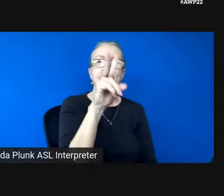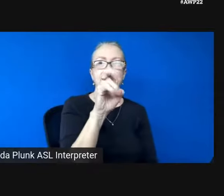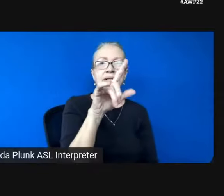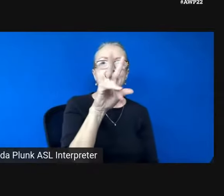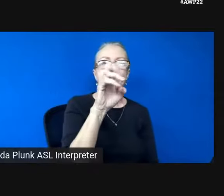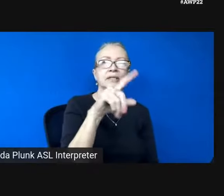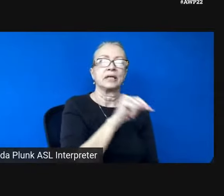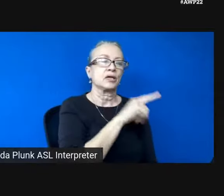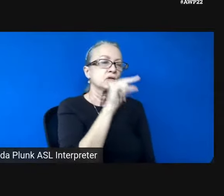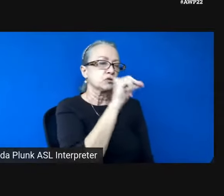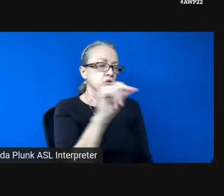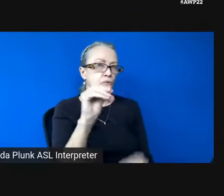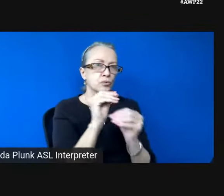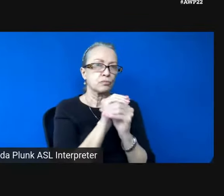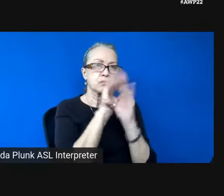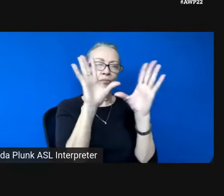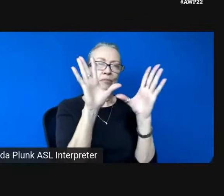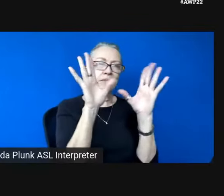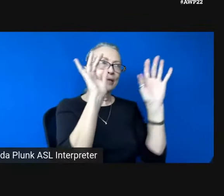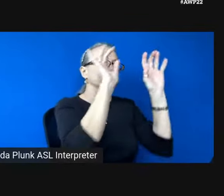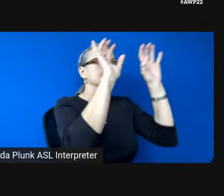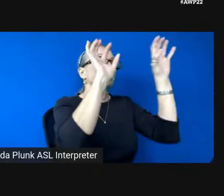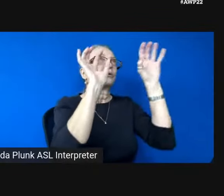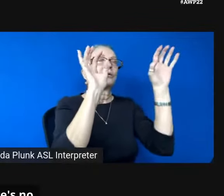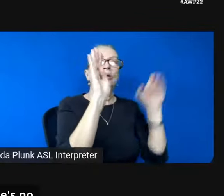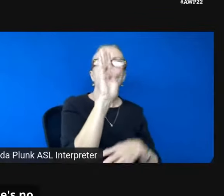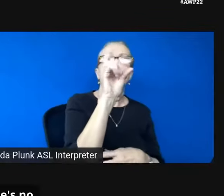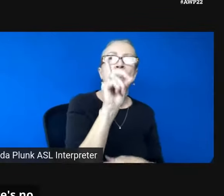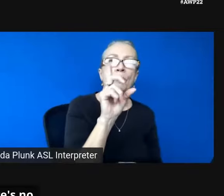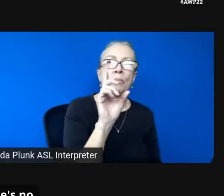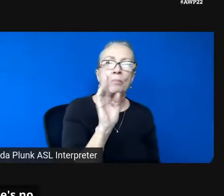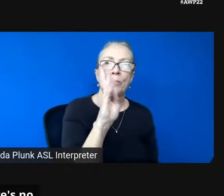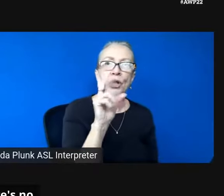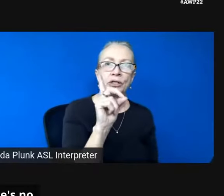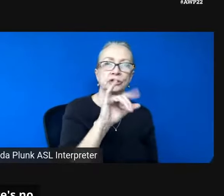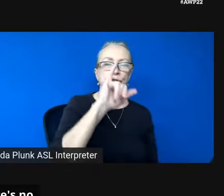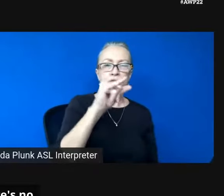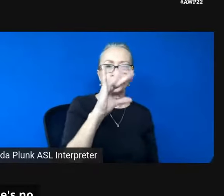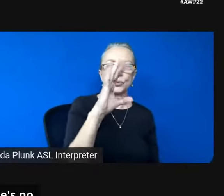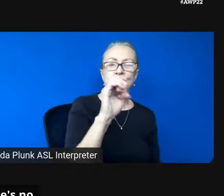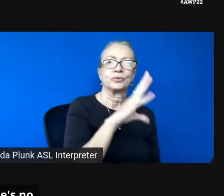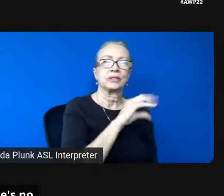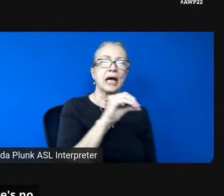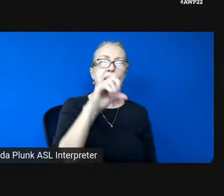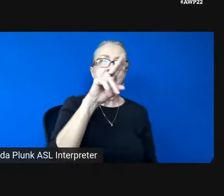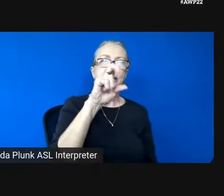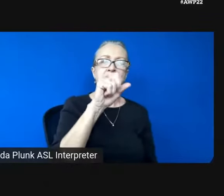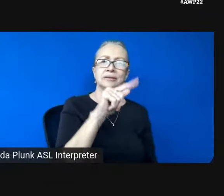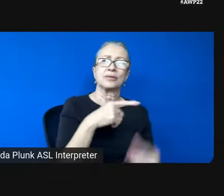of bud and juice and dust. I'm saying there's no such thing as nothing.